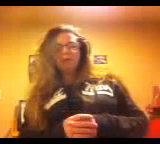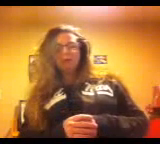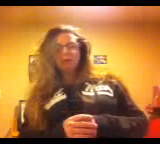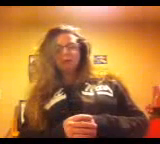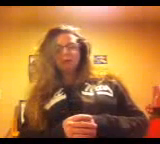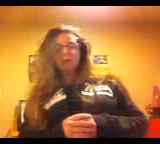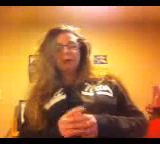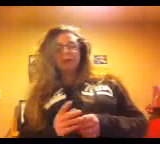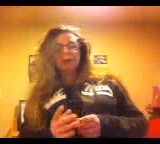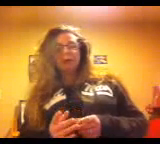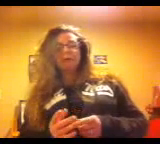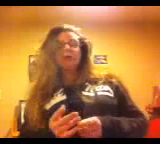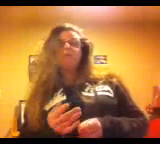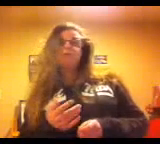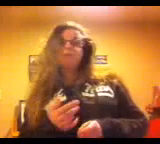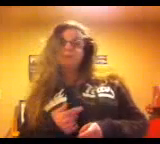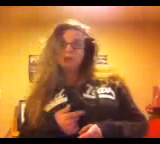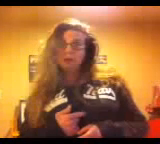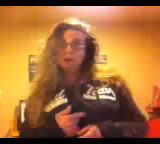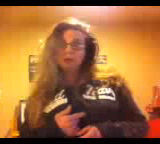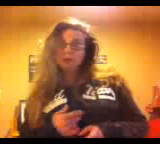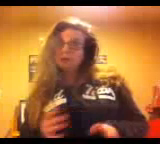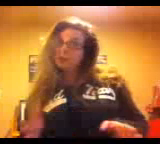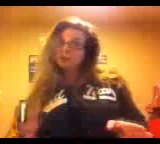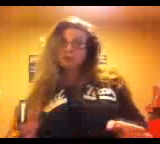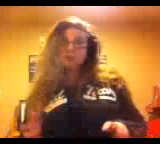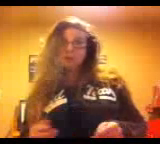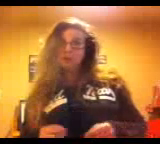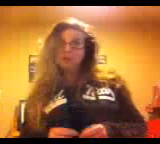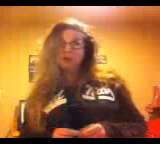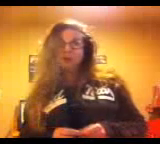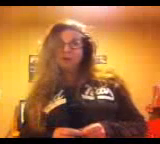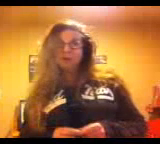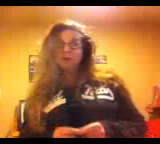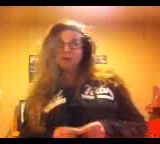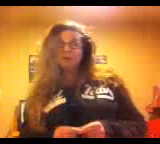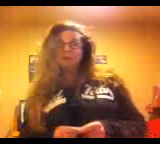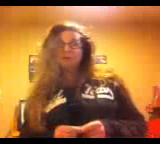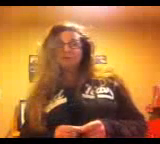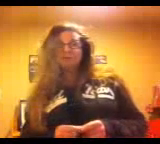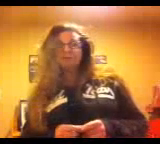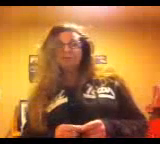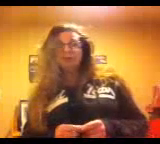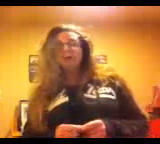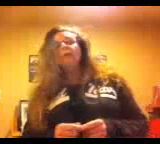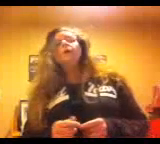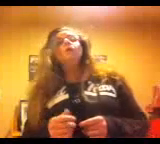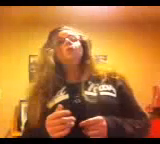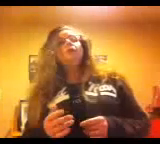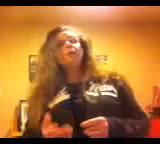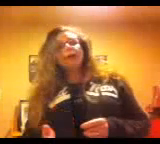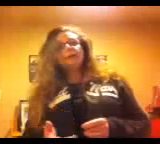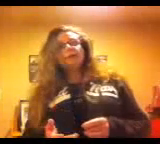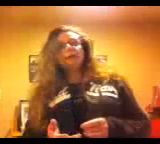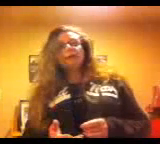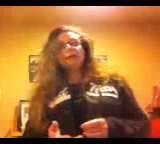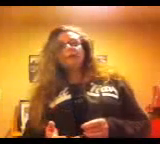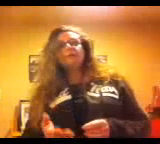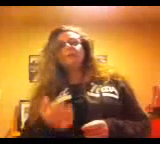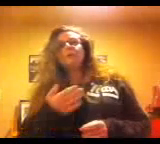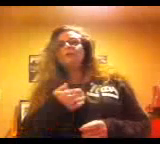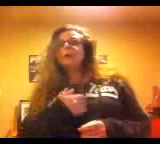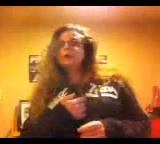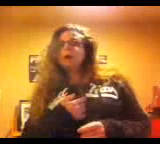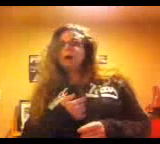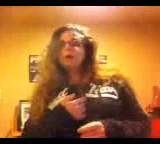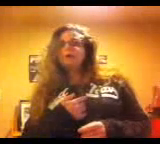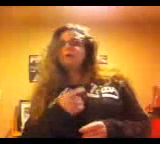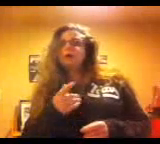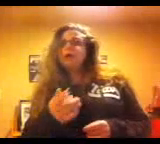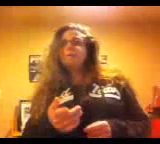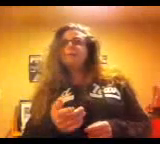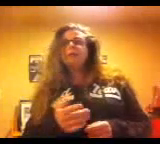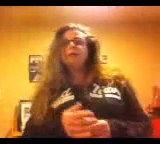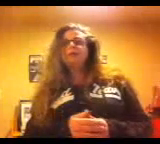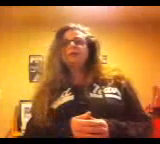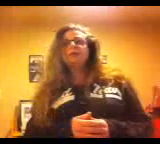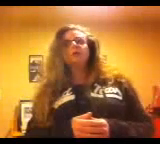goals like it has done for me and so many others with that said it's both my honor and pleasure to